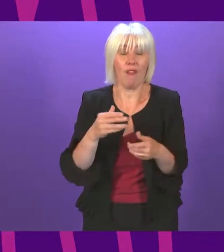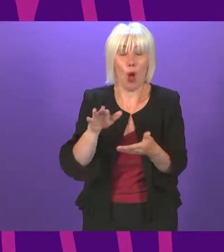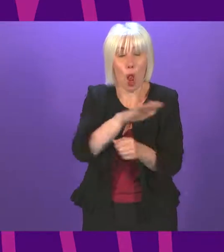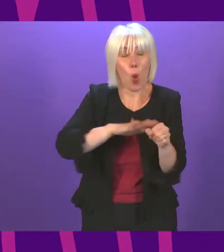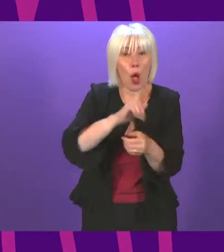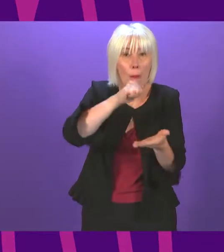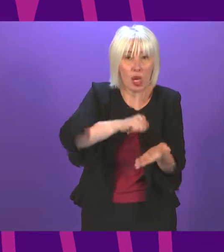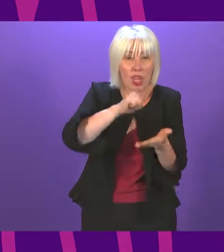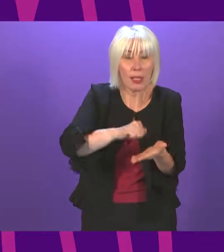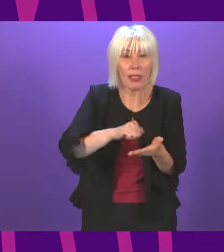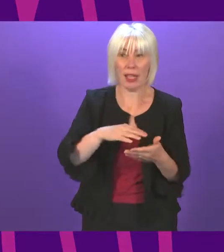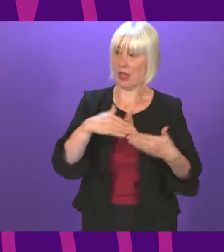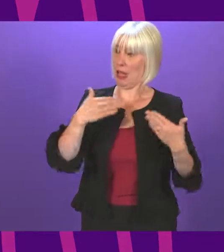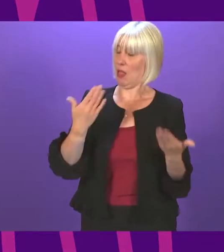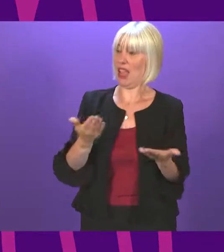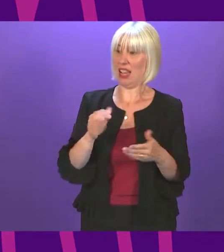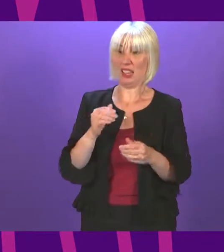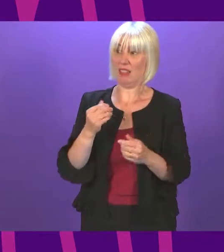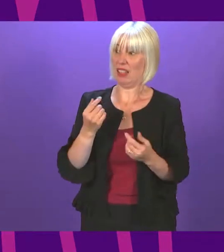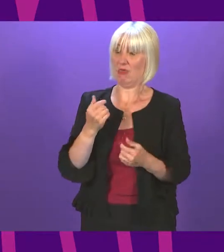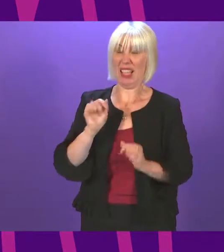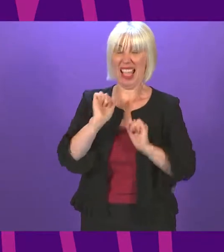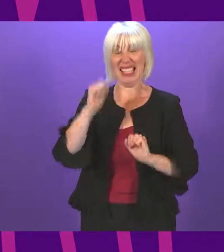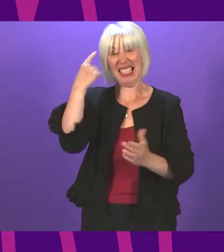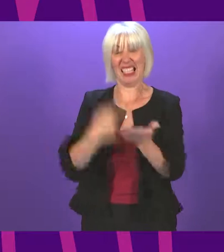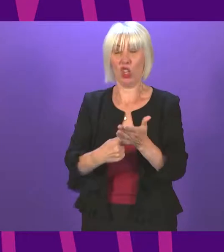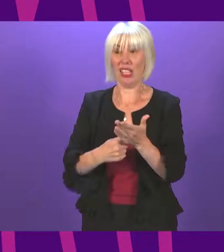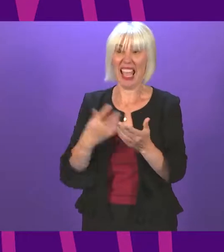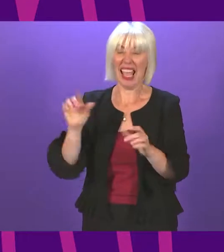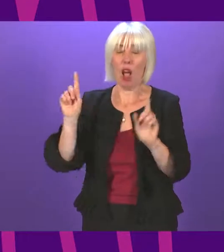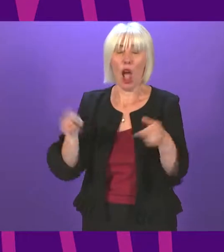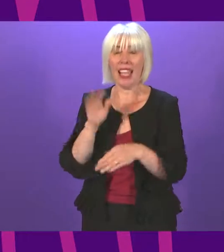and then stand outside the very libraries his cuts helped implement and protest against them.